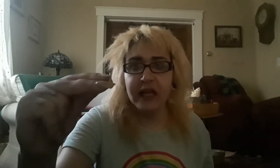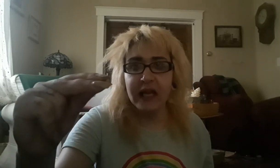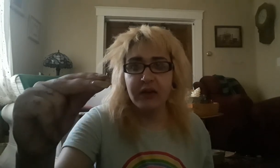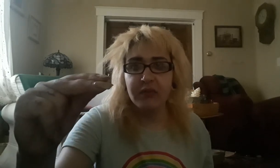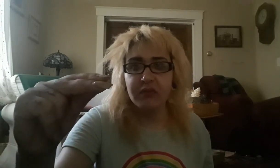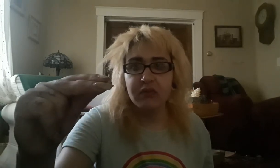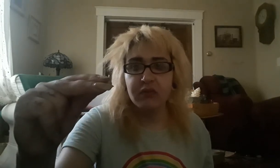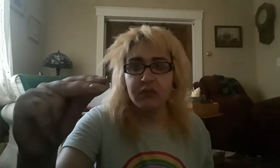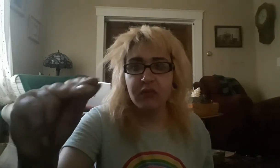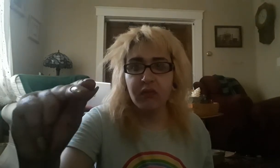that.